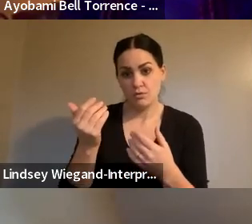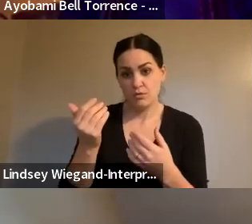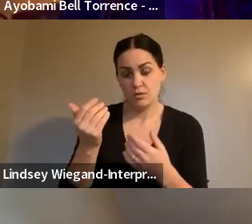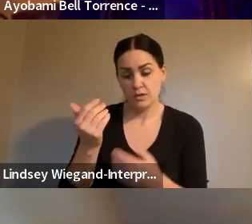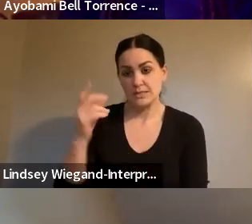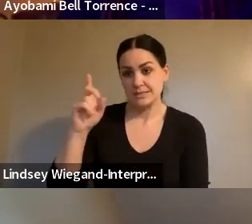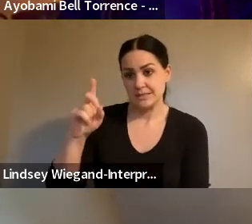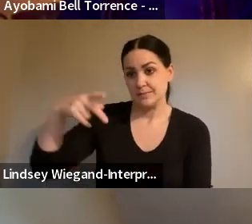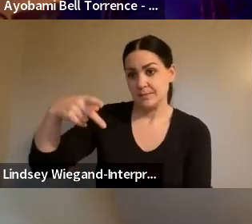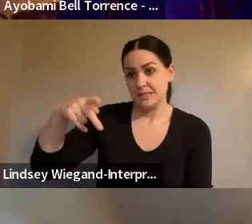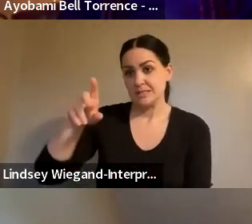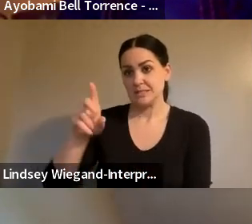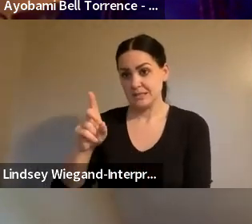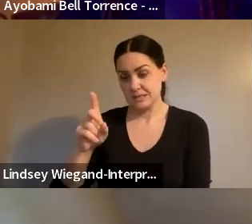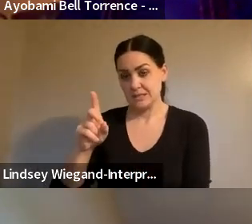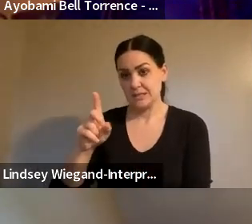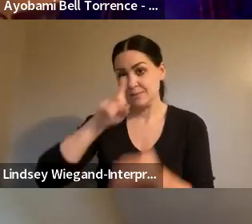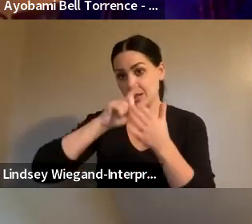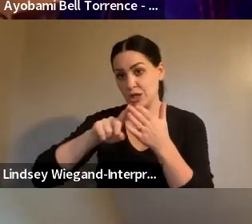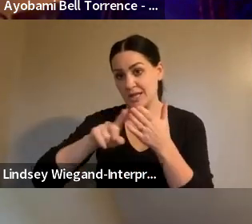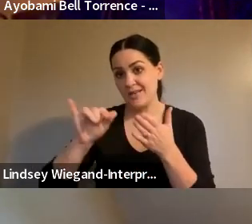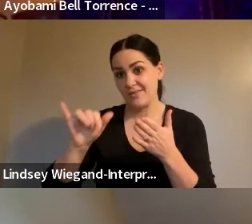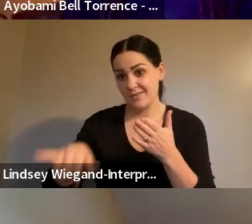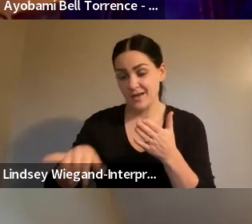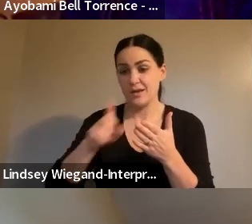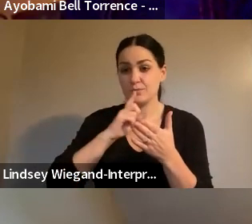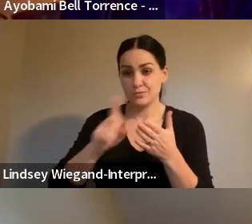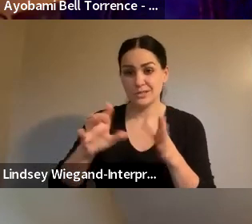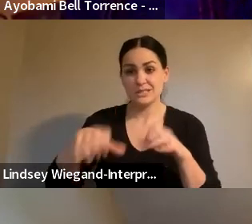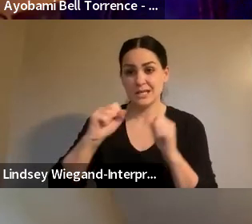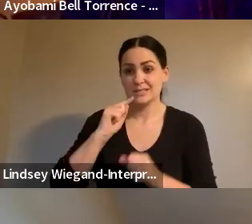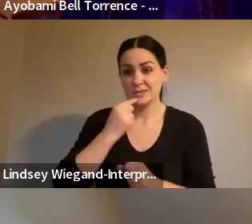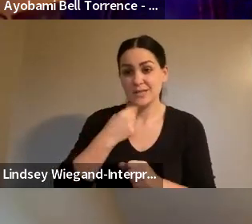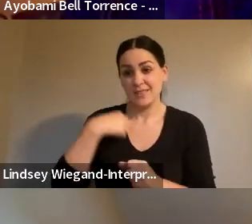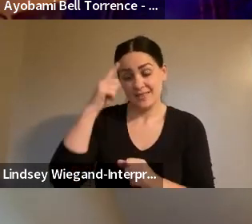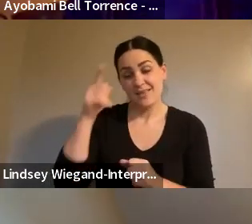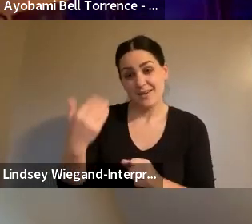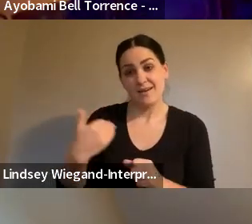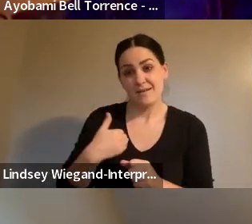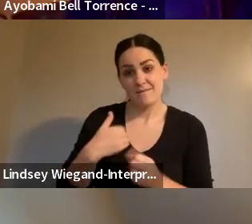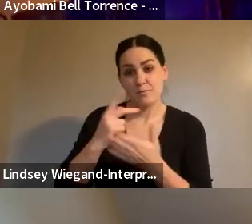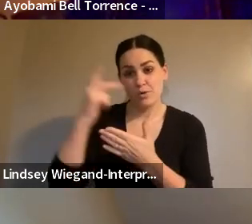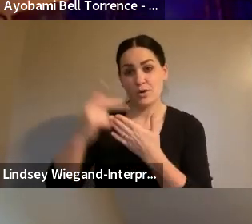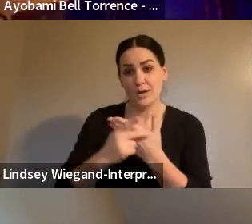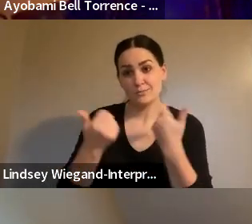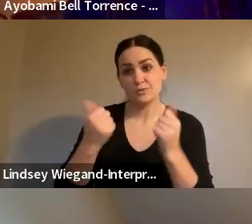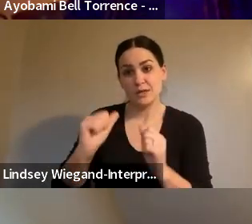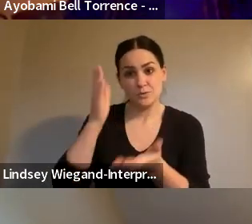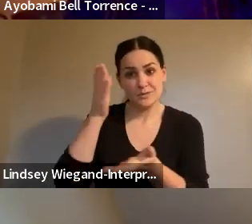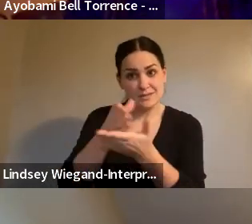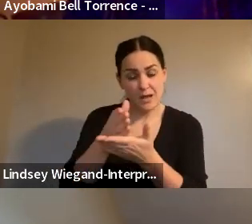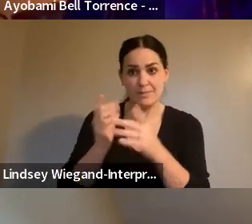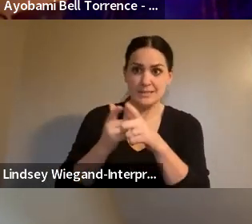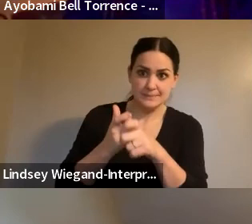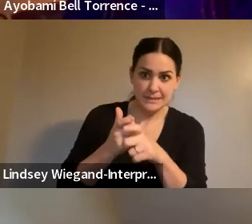DPD has been looking at this and they take this very seriously. As a matter of fact, I think they have a whole program to try to stop the speeding, the racing